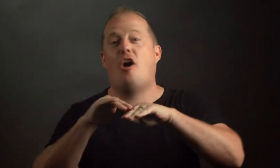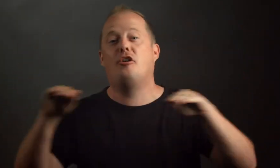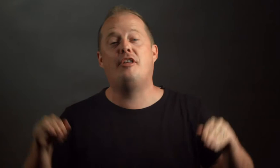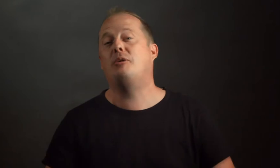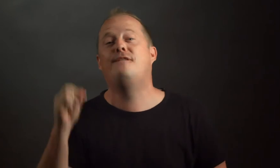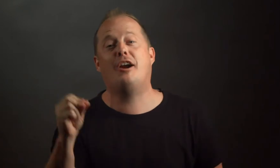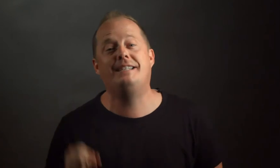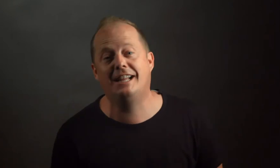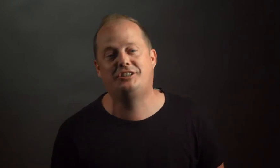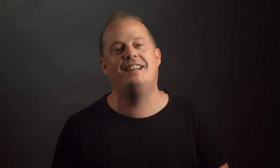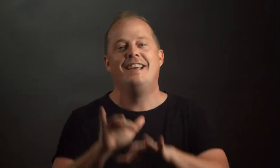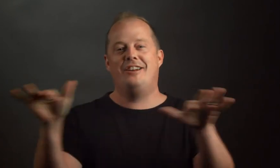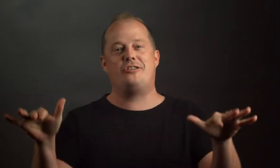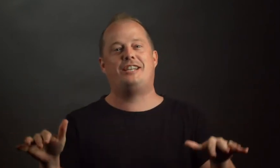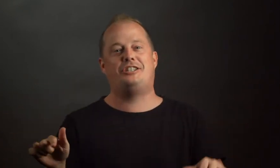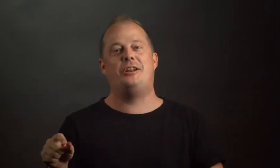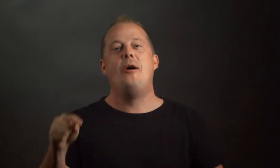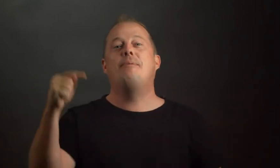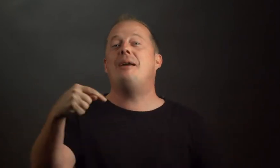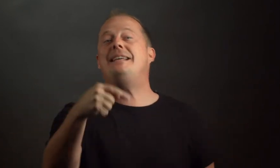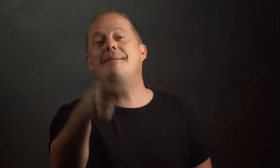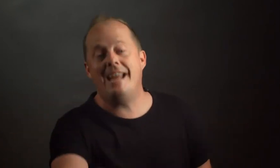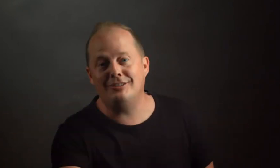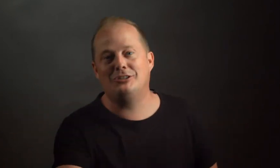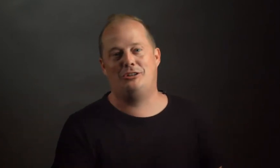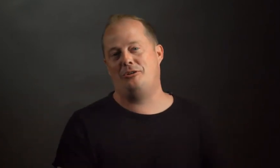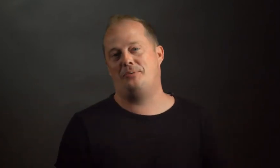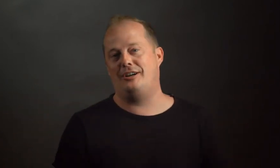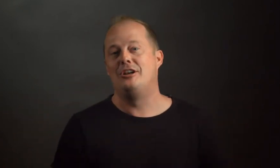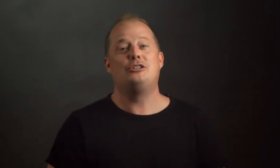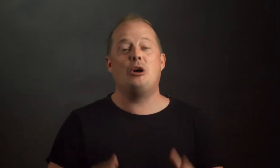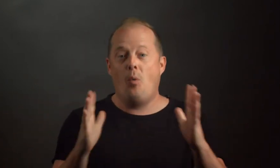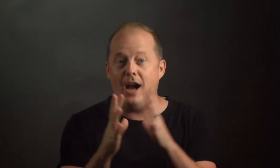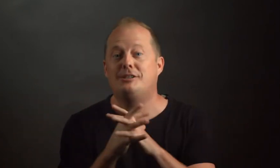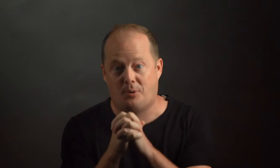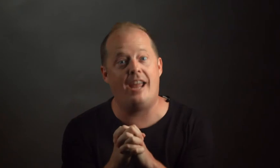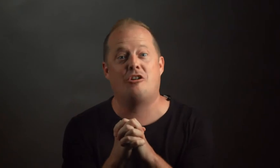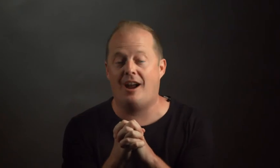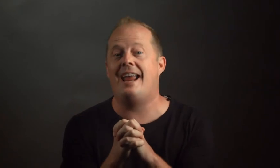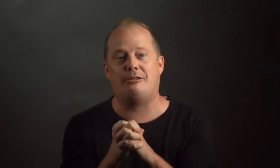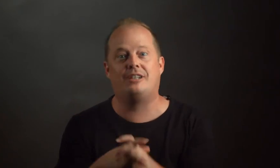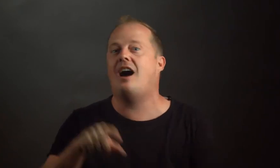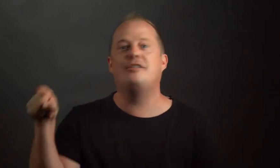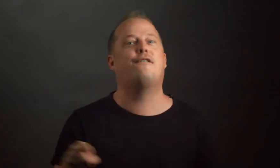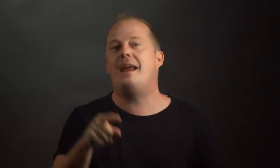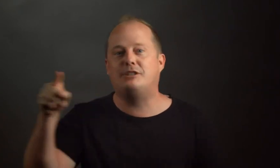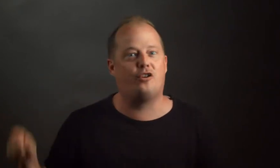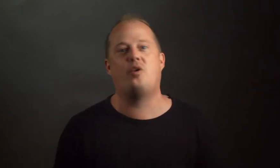although they were very diligent in intercession but they became the answer to their own prayers so it was praying crying out to god and they're famous for the